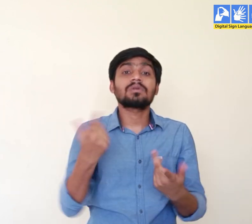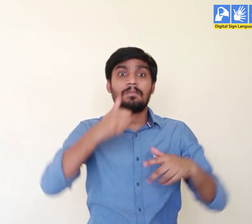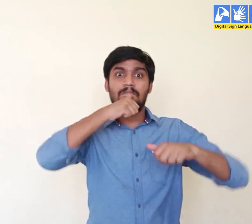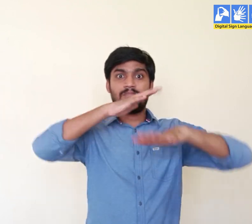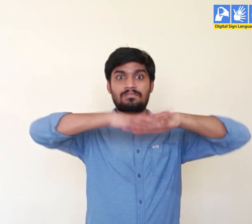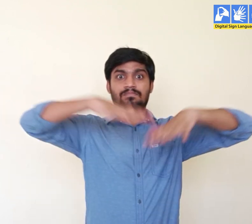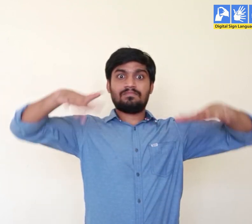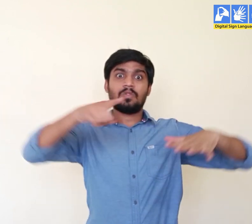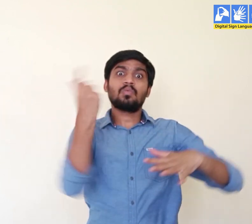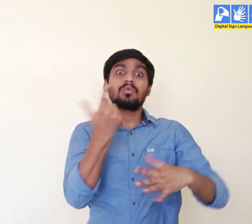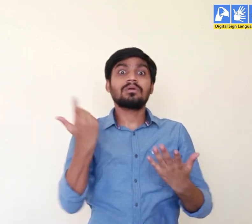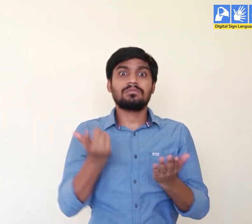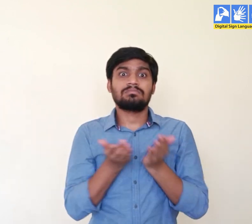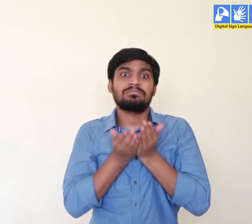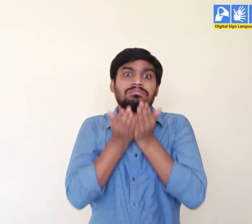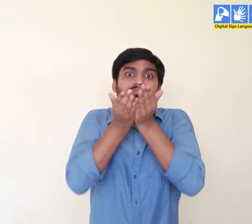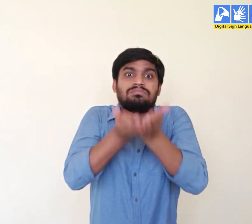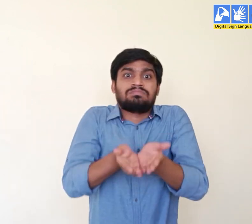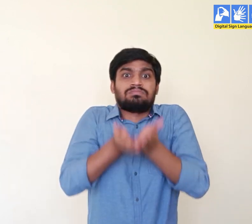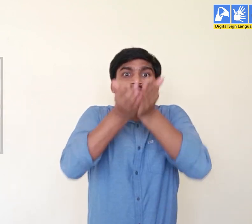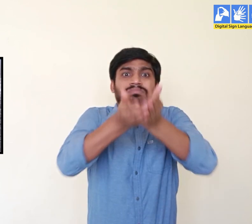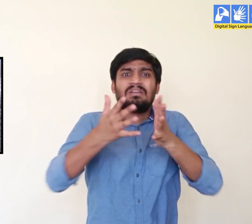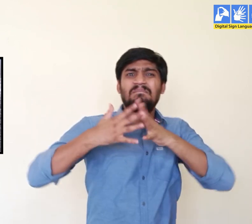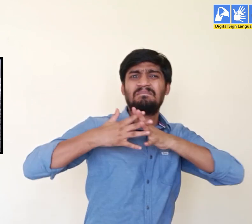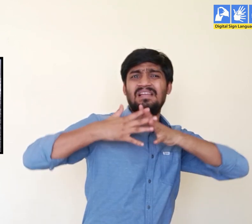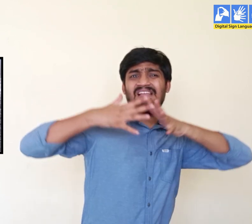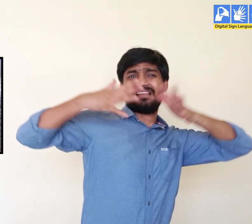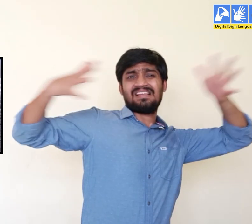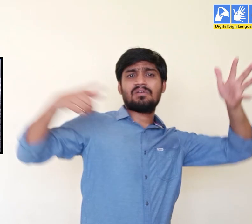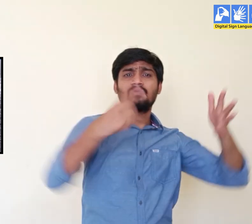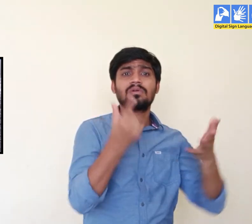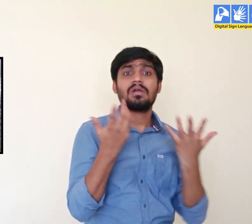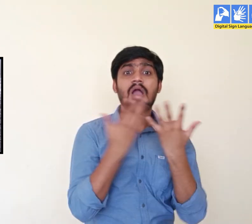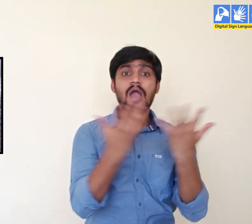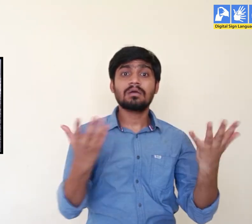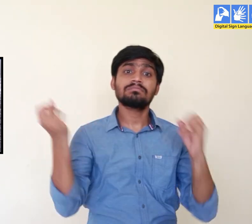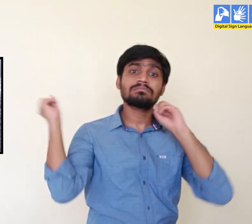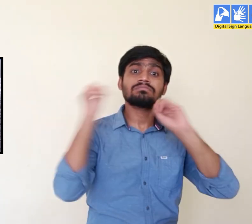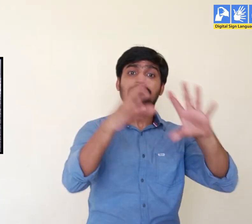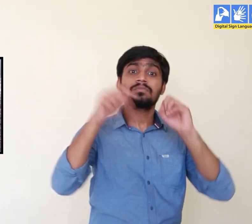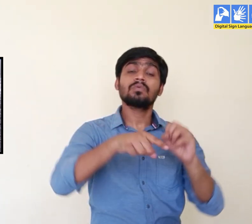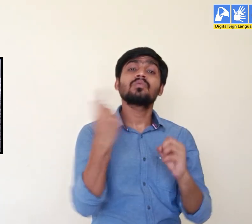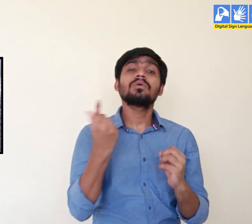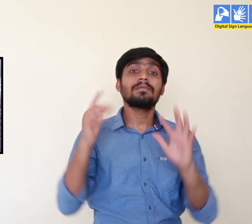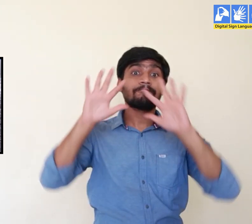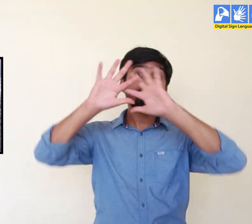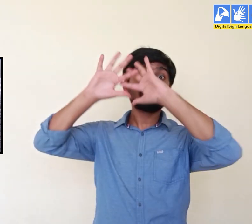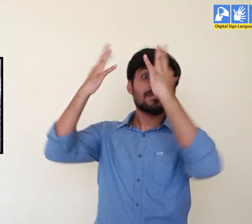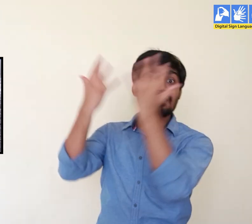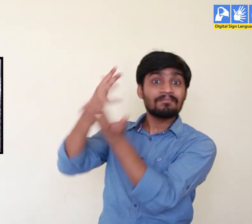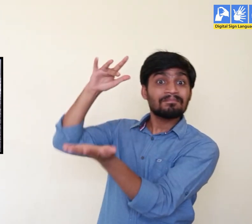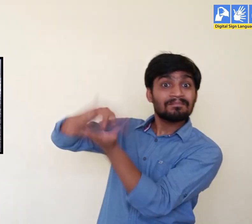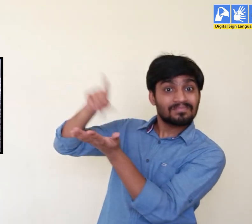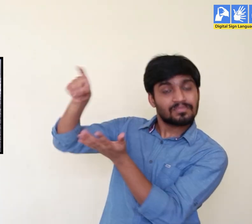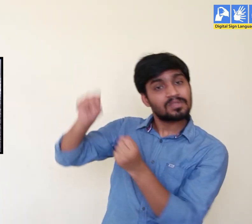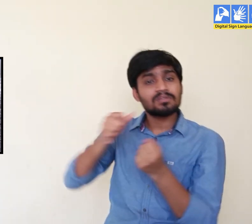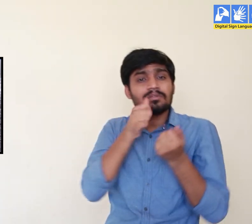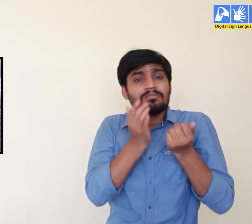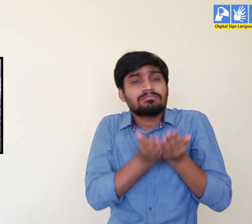The vehicles used are. In oceans, we have big cargo ships. On which lot of stuffs are loaded up. And